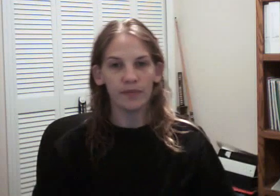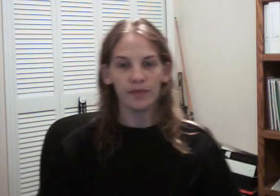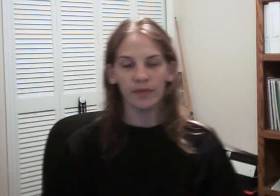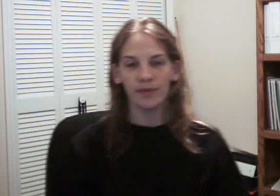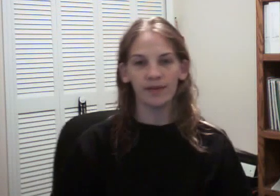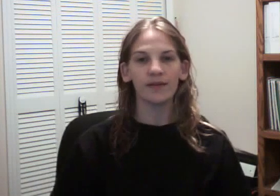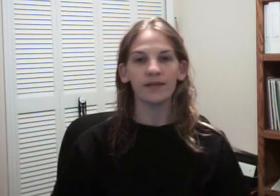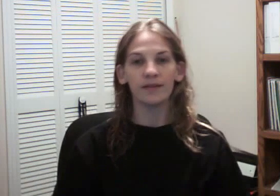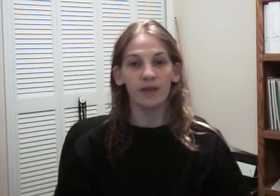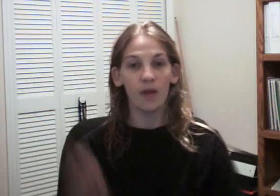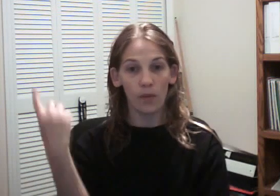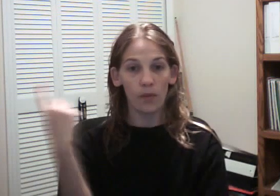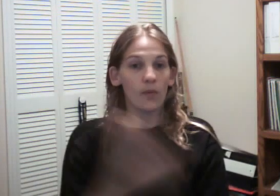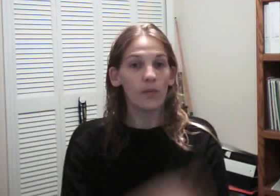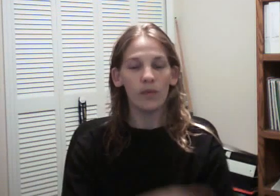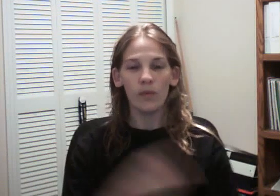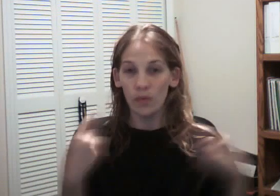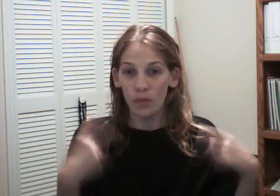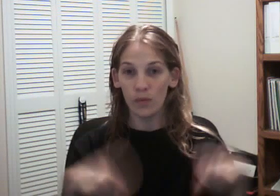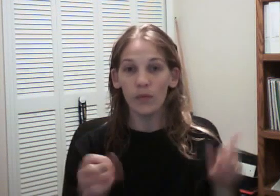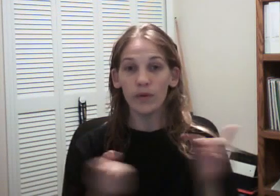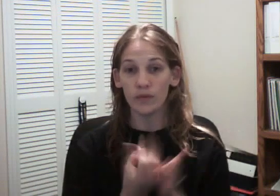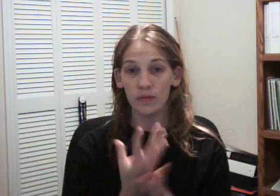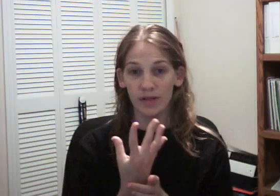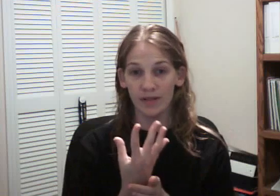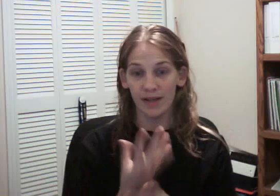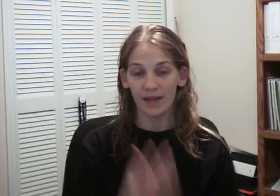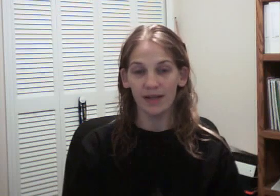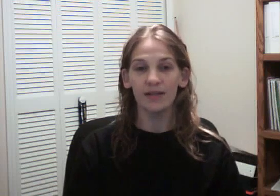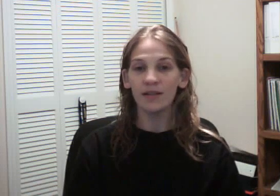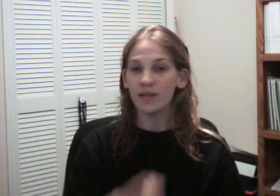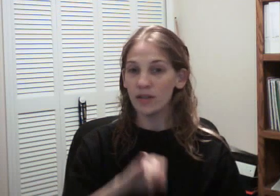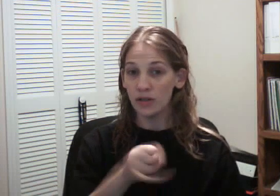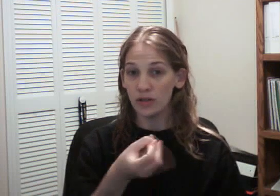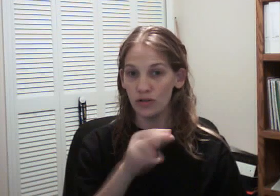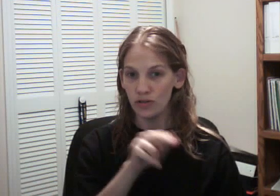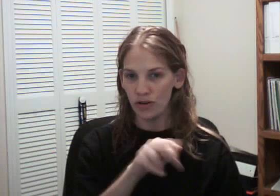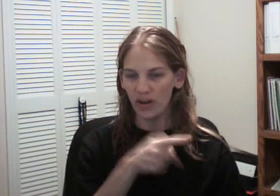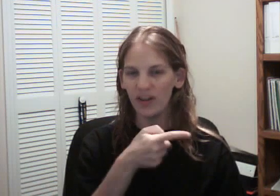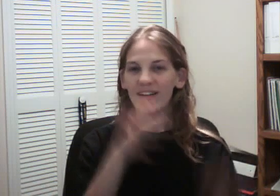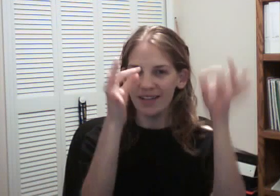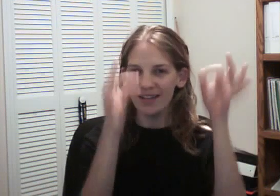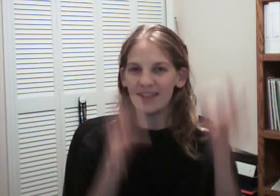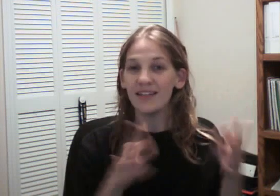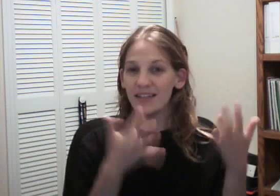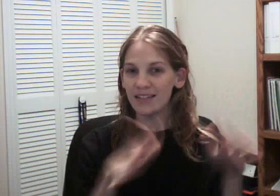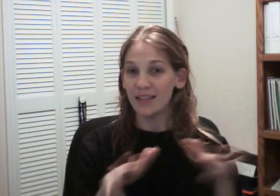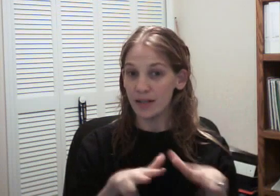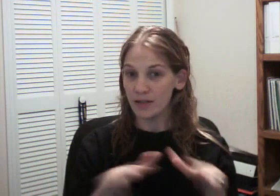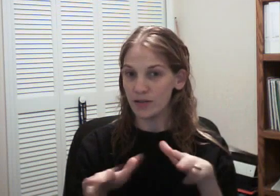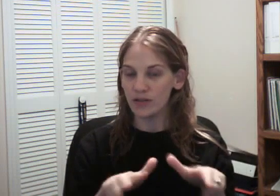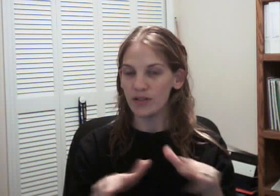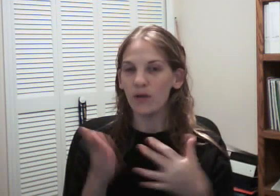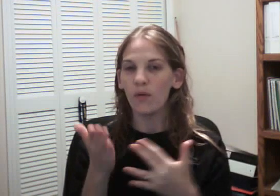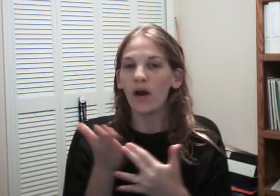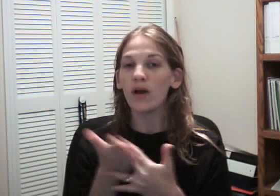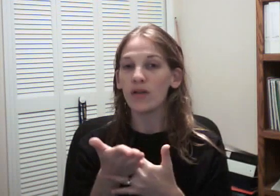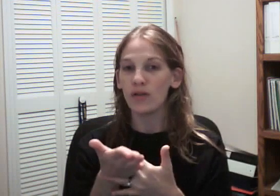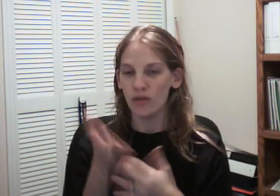One spring day, John decided to take a walk through the woods. John put his old hat, made